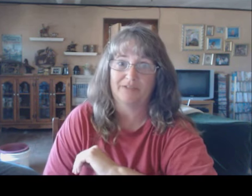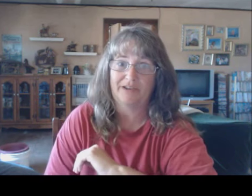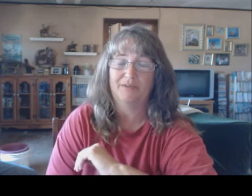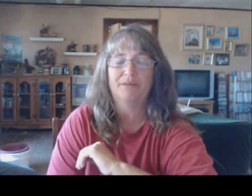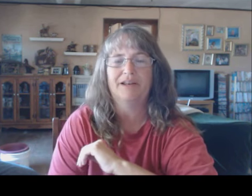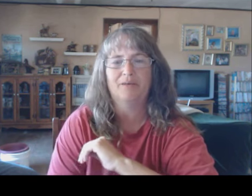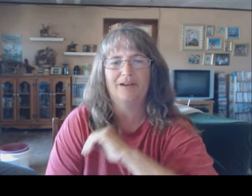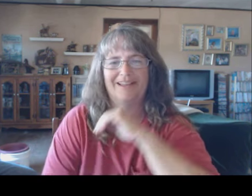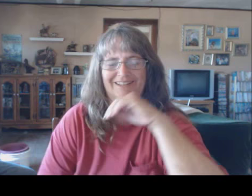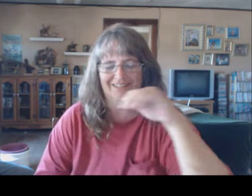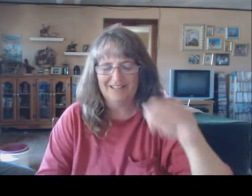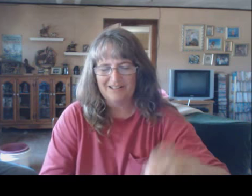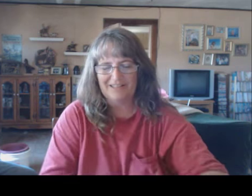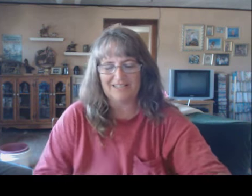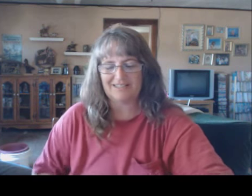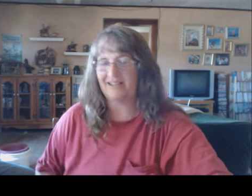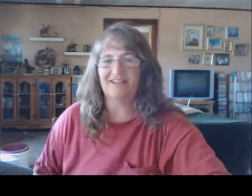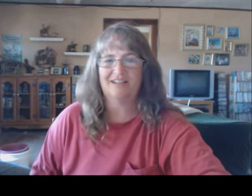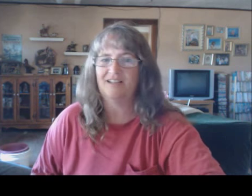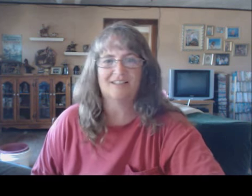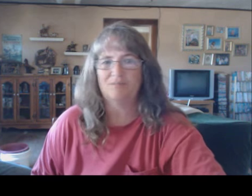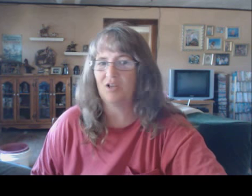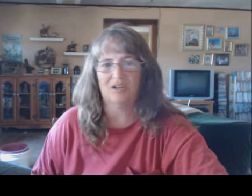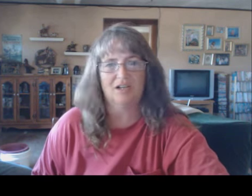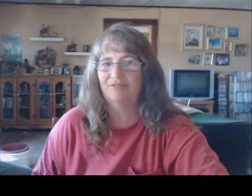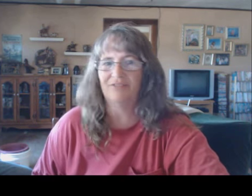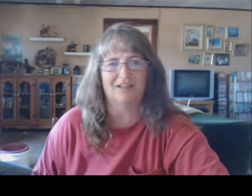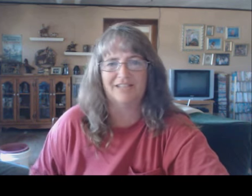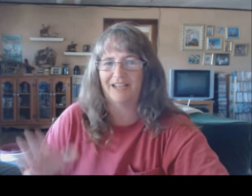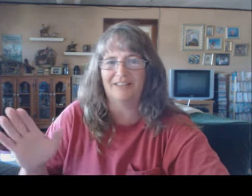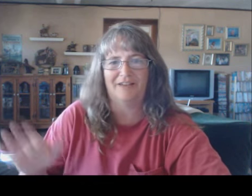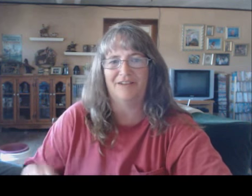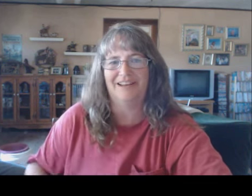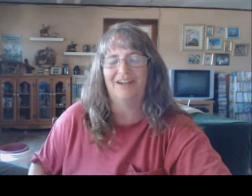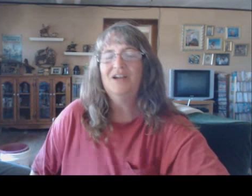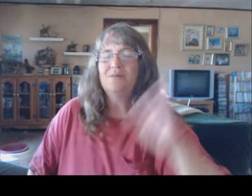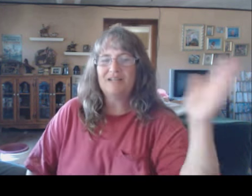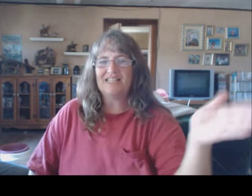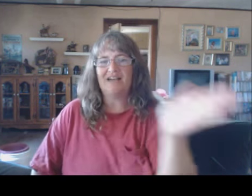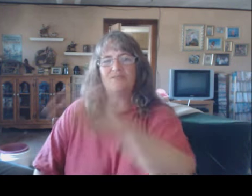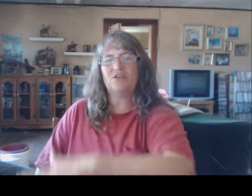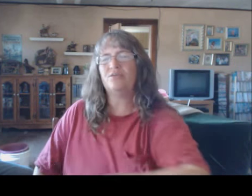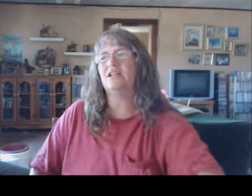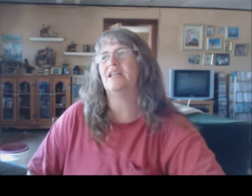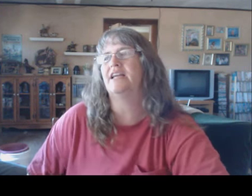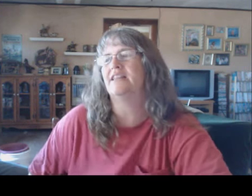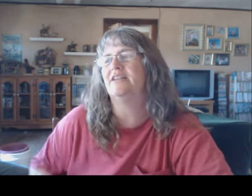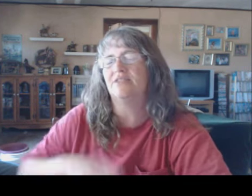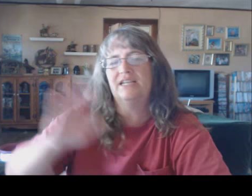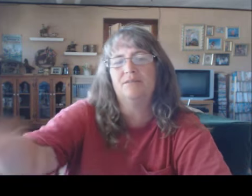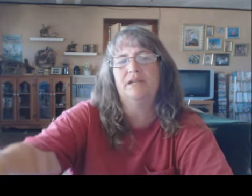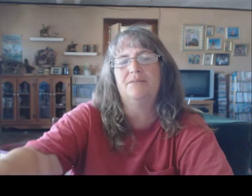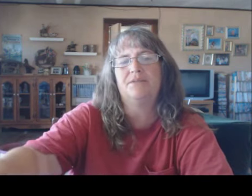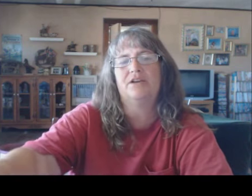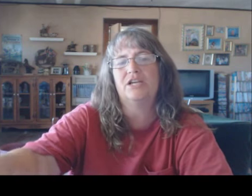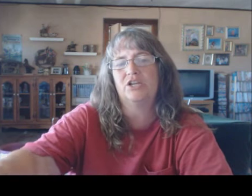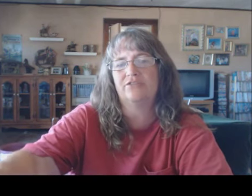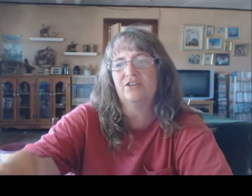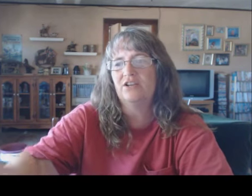like 300. But anyway... Last night it did not seem long enough. I'll tell you that right now. But it's half the arena length. And if Lee had been up there, he could have...